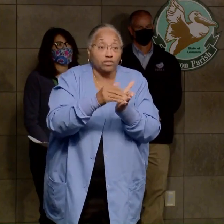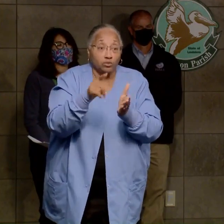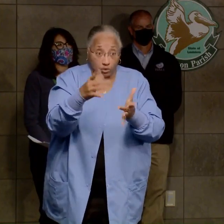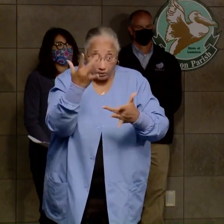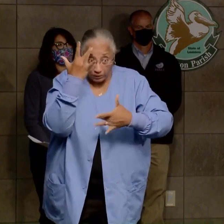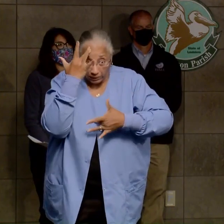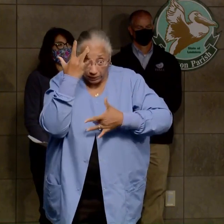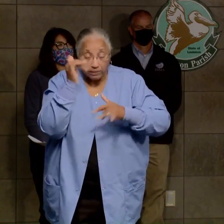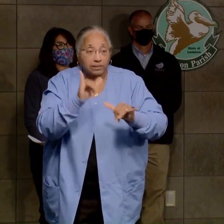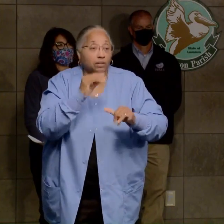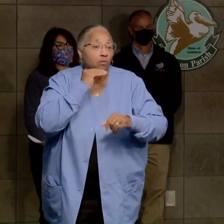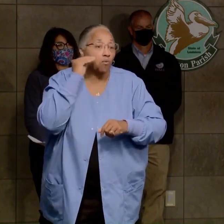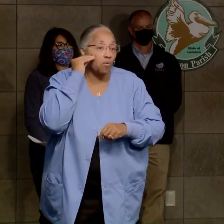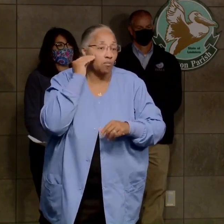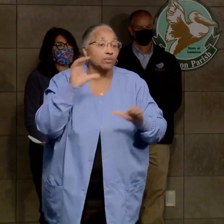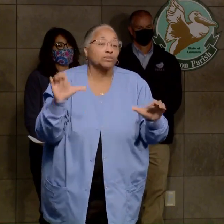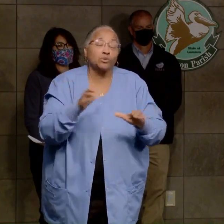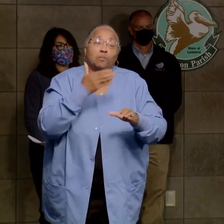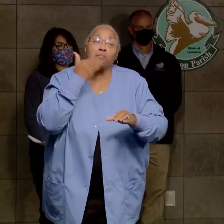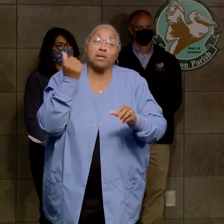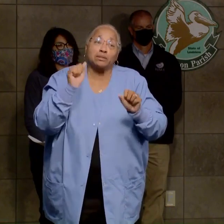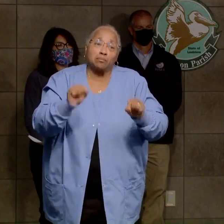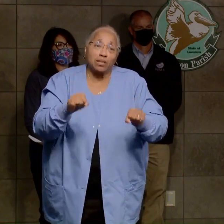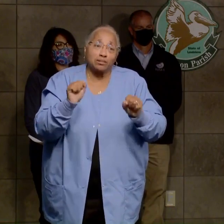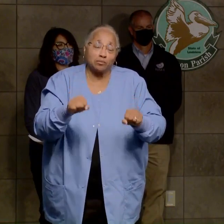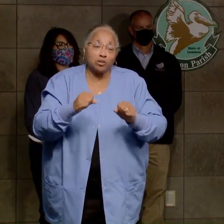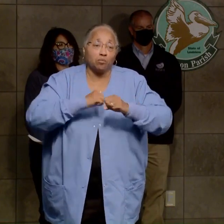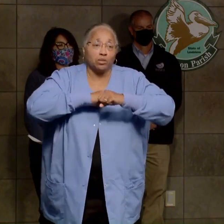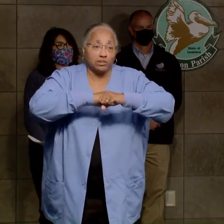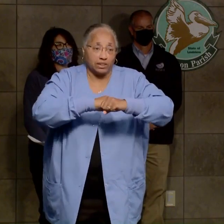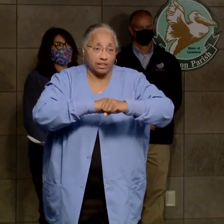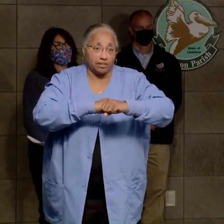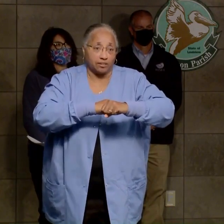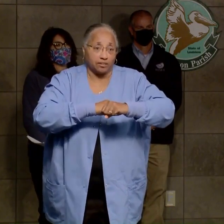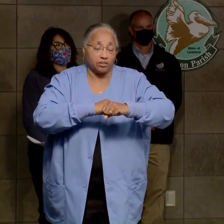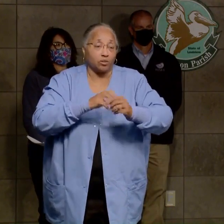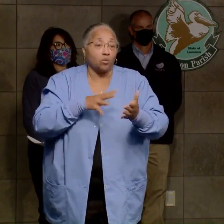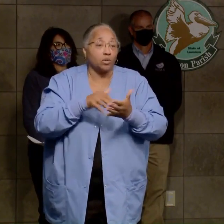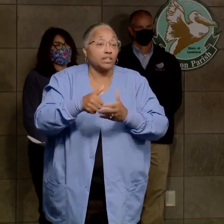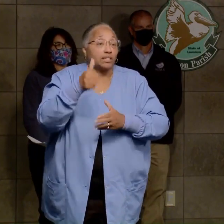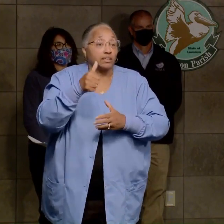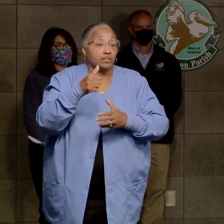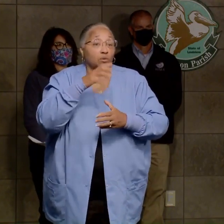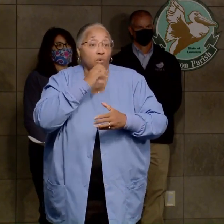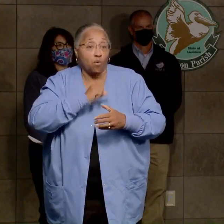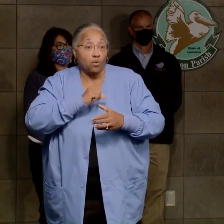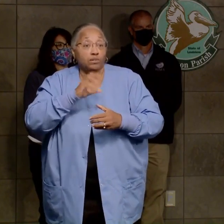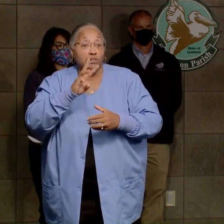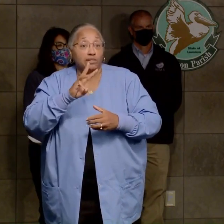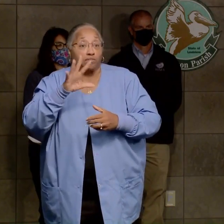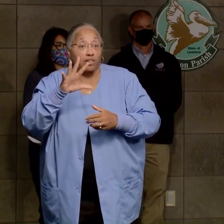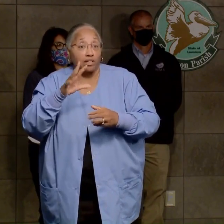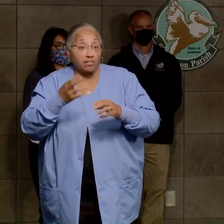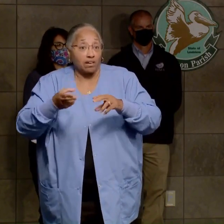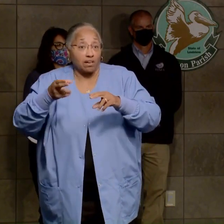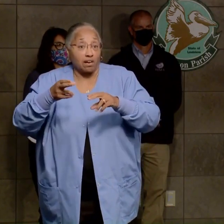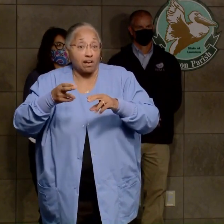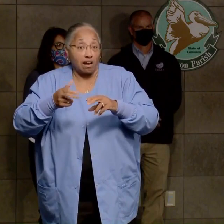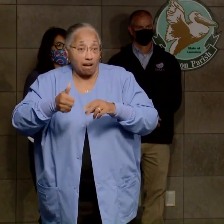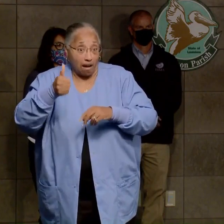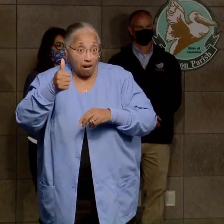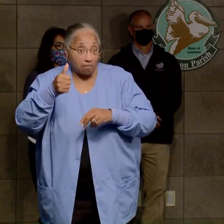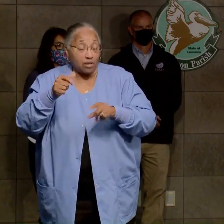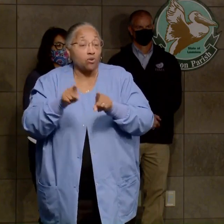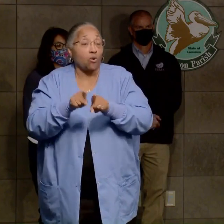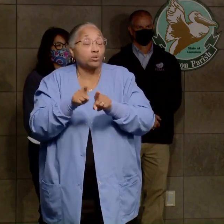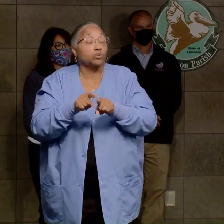all do the best that we can to protect the most vulnerable among us, those 65 and older, and those with those comorbid health